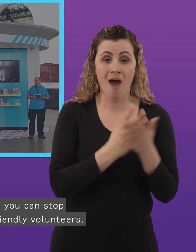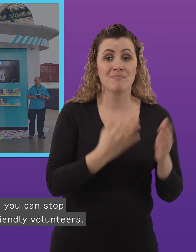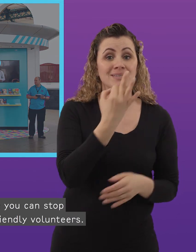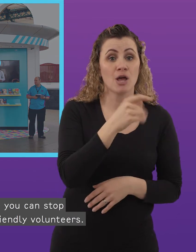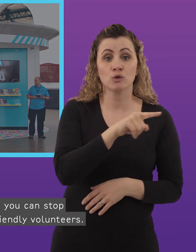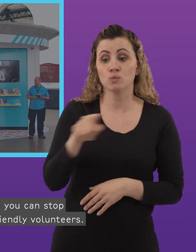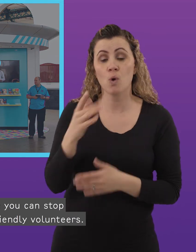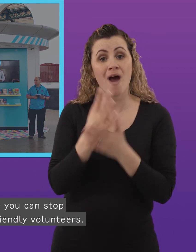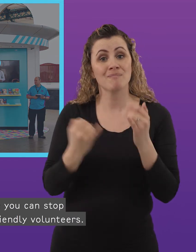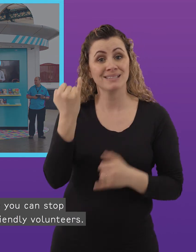volunteers